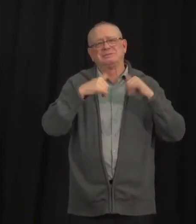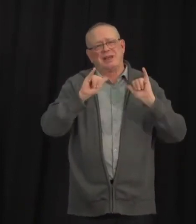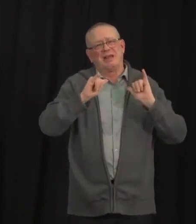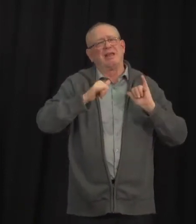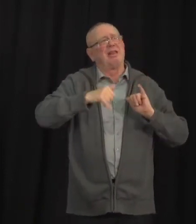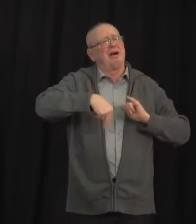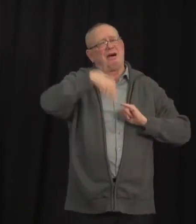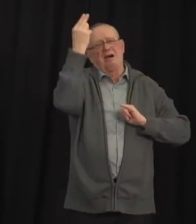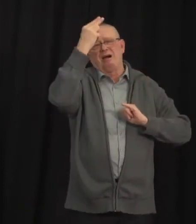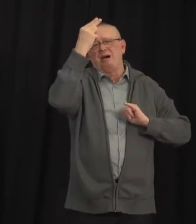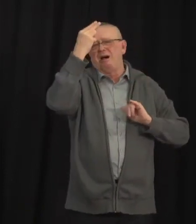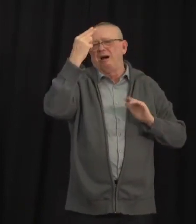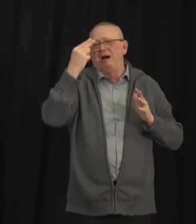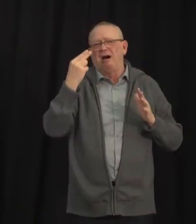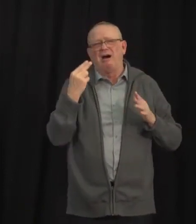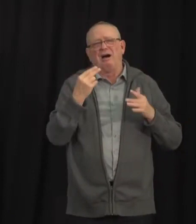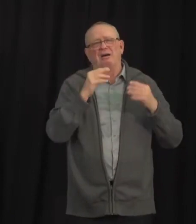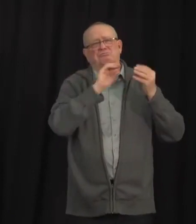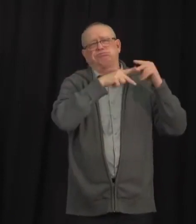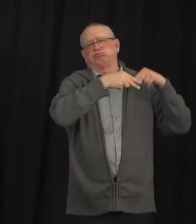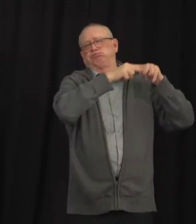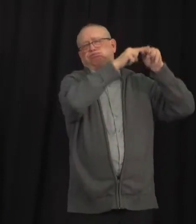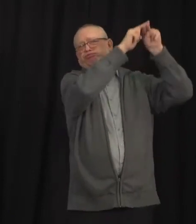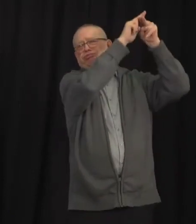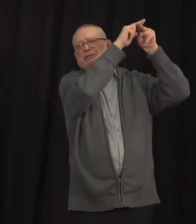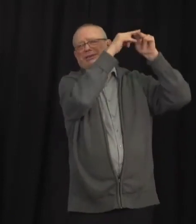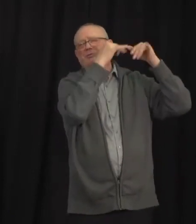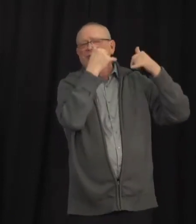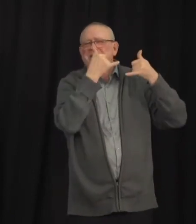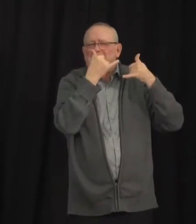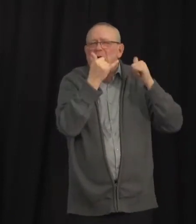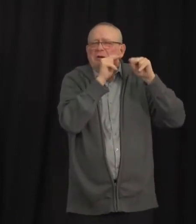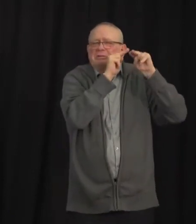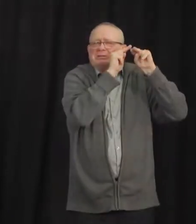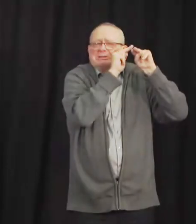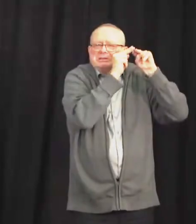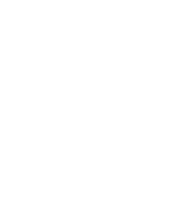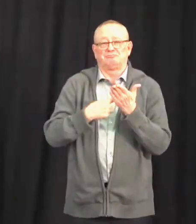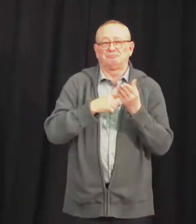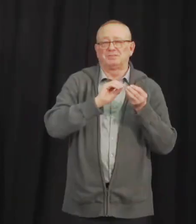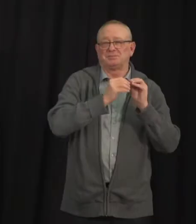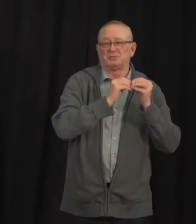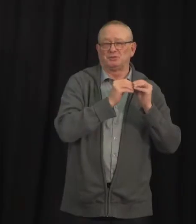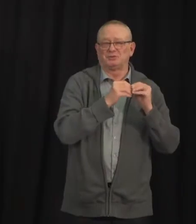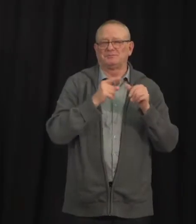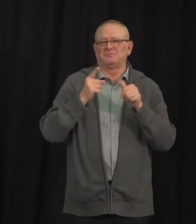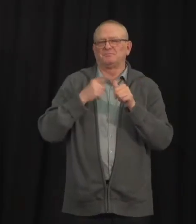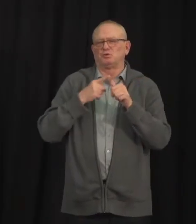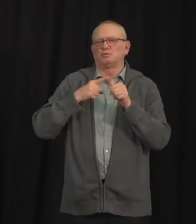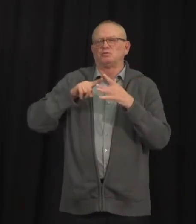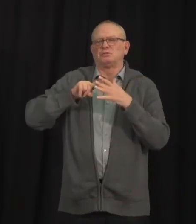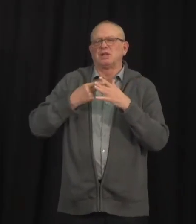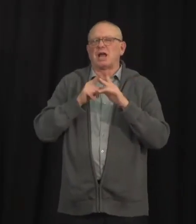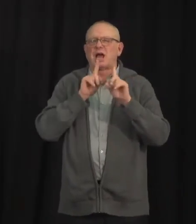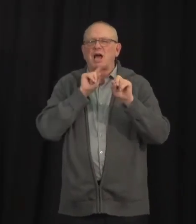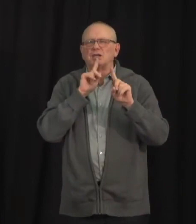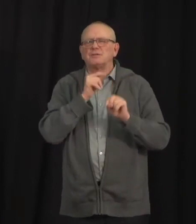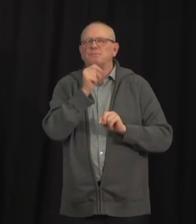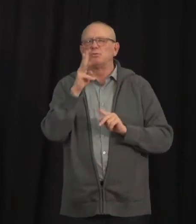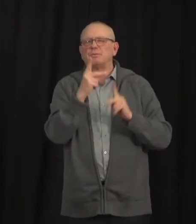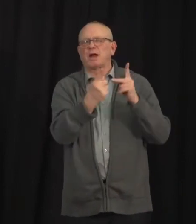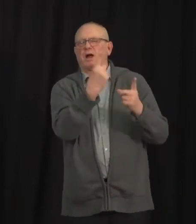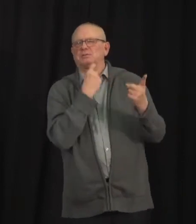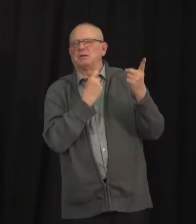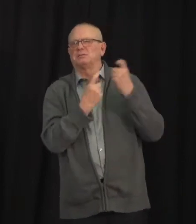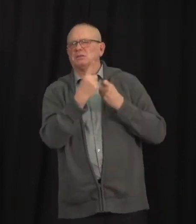numbers low enough to support access to the system for all health care needs. There is some confusion about what is allowed to take